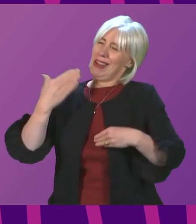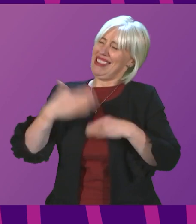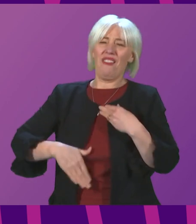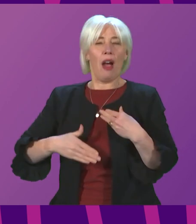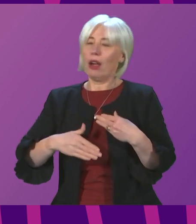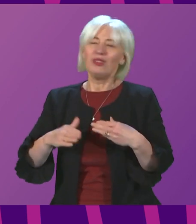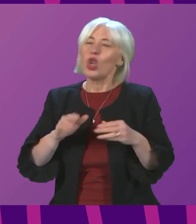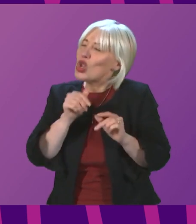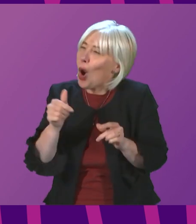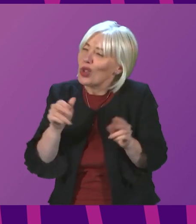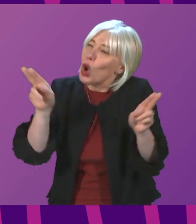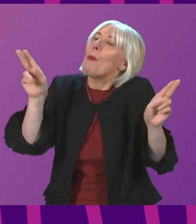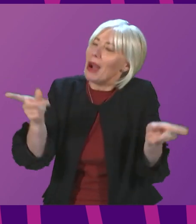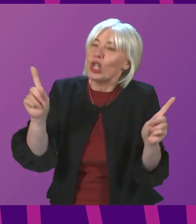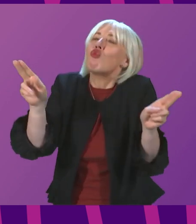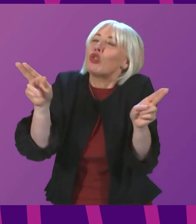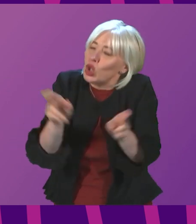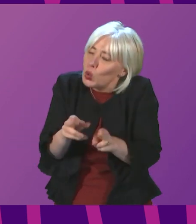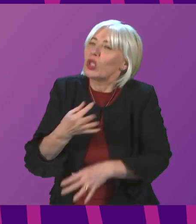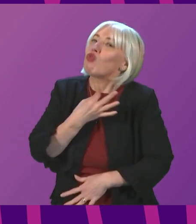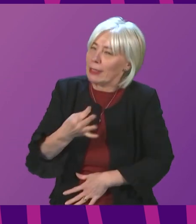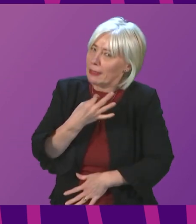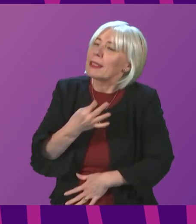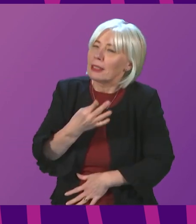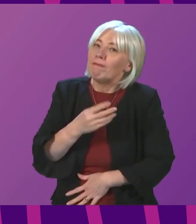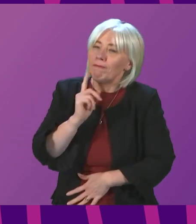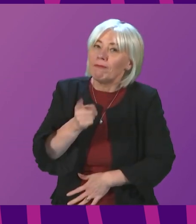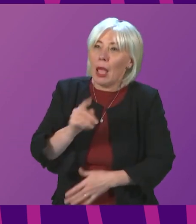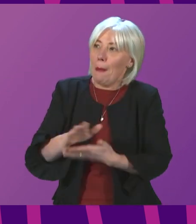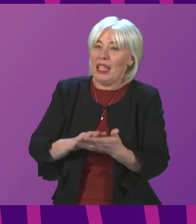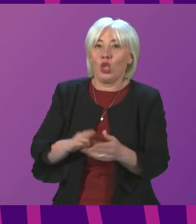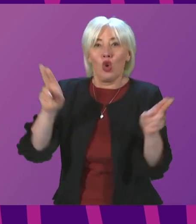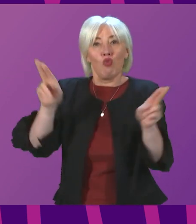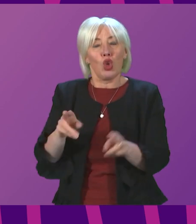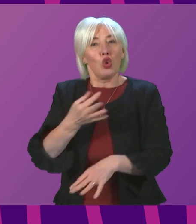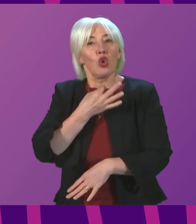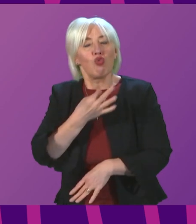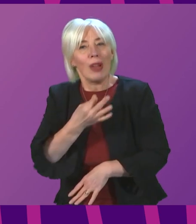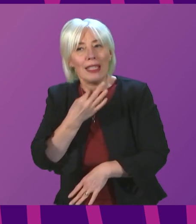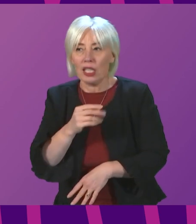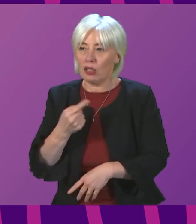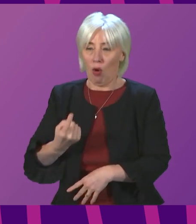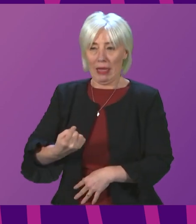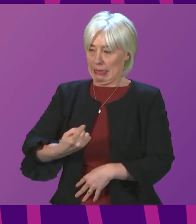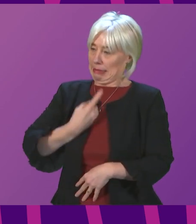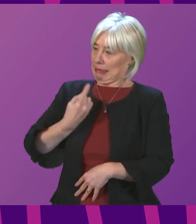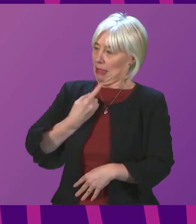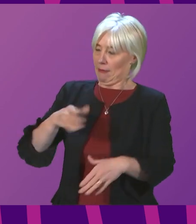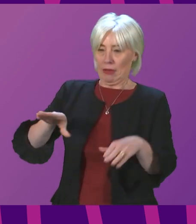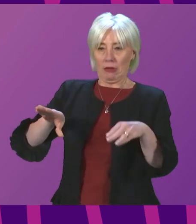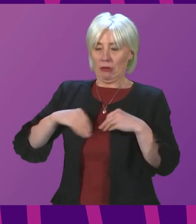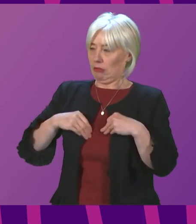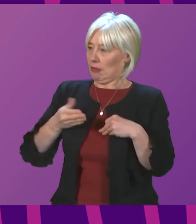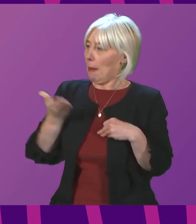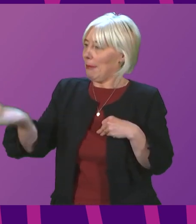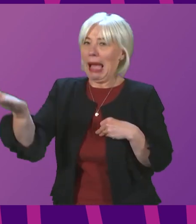getting COVID, it does reduce that risk. And that also then reduces the risk of you, if you get COVID, passing it